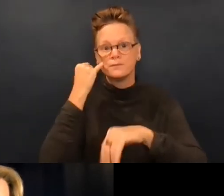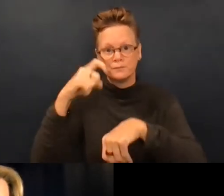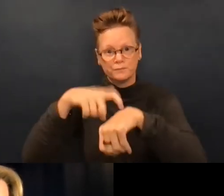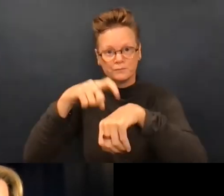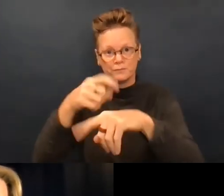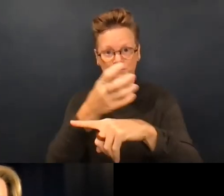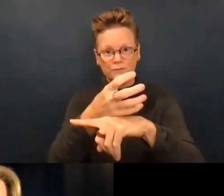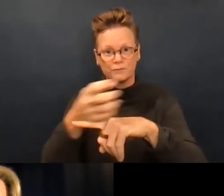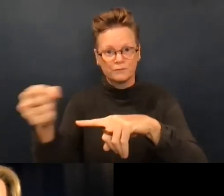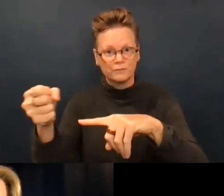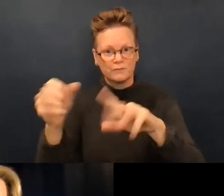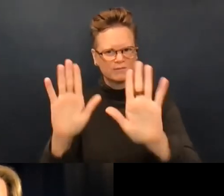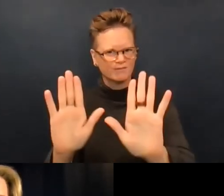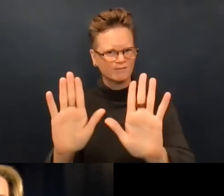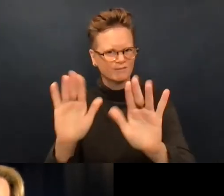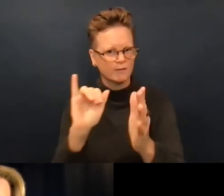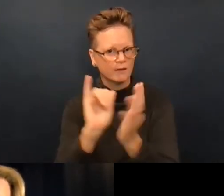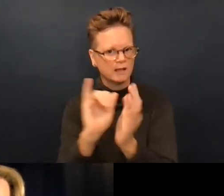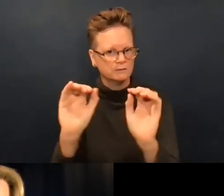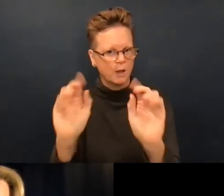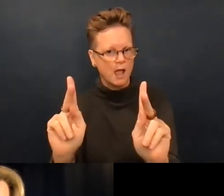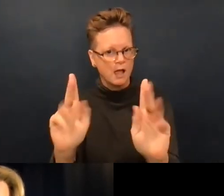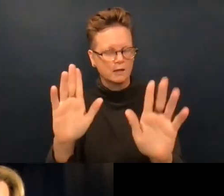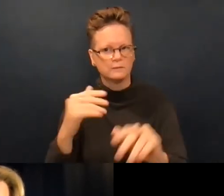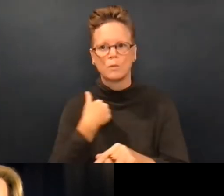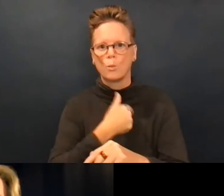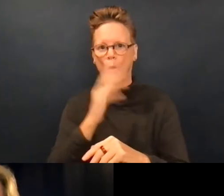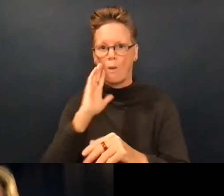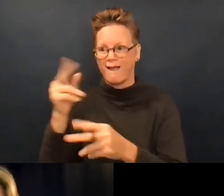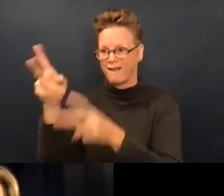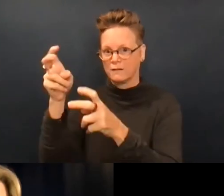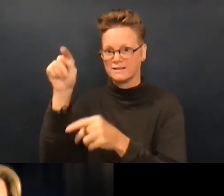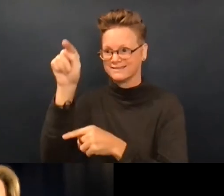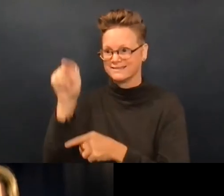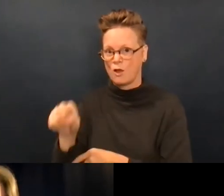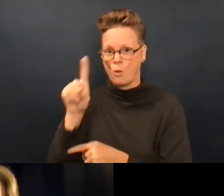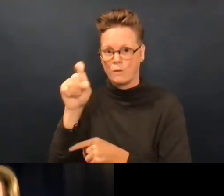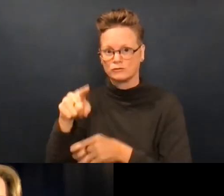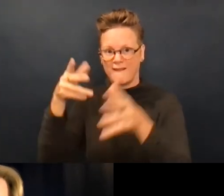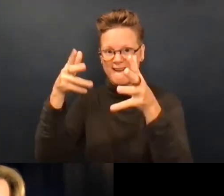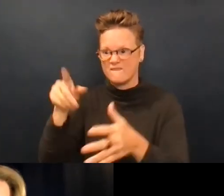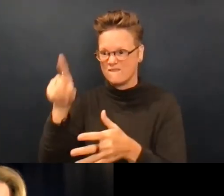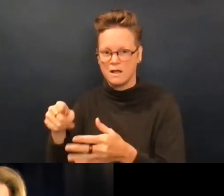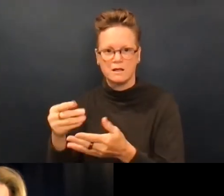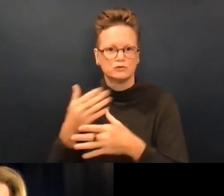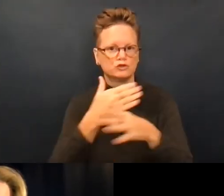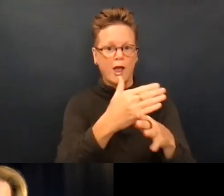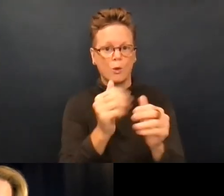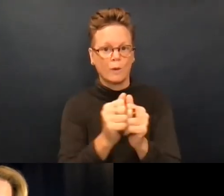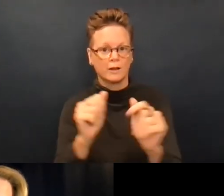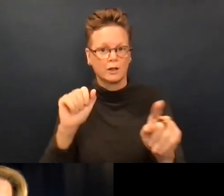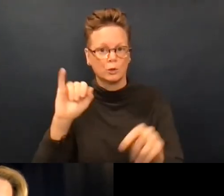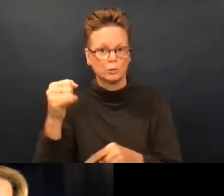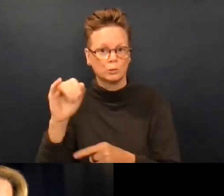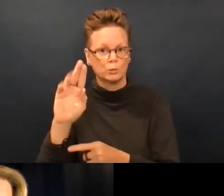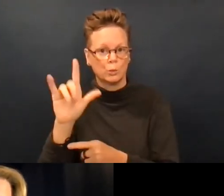provide an answer to your question. If time runs out, fear not. That's okay. We're going to take those questions from the